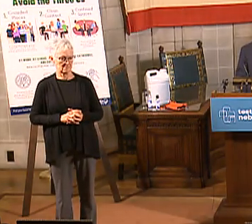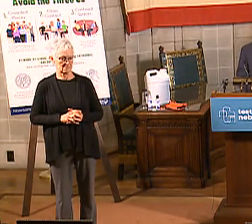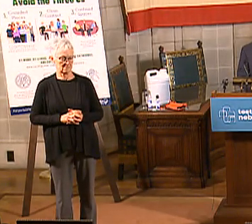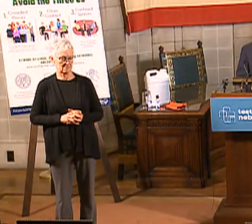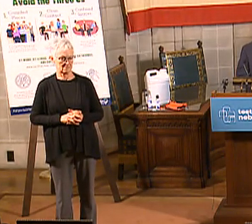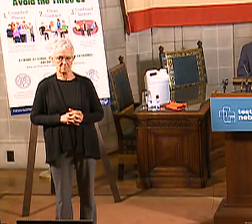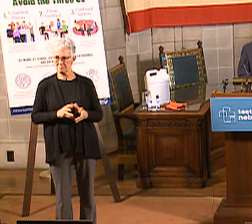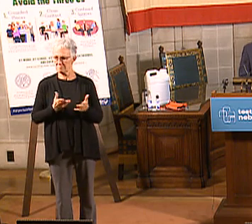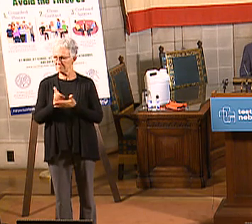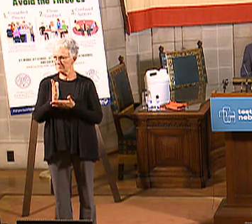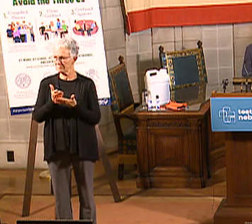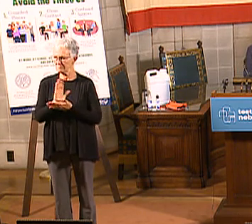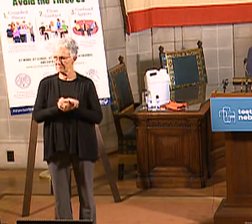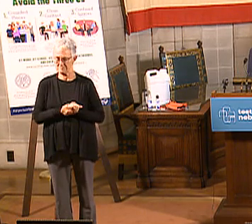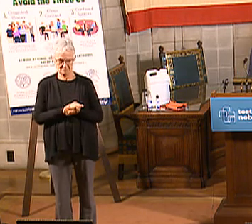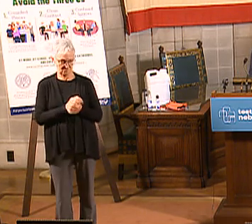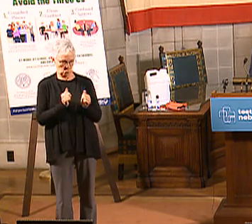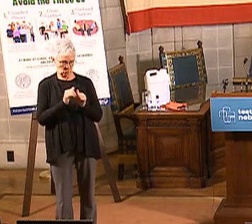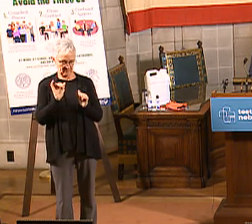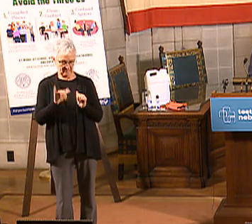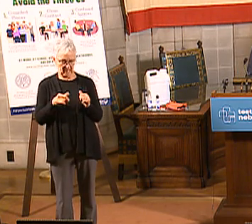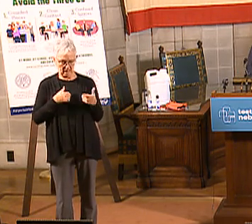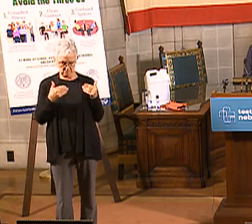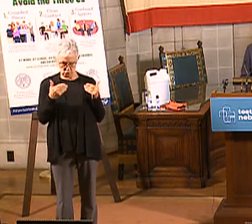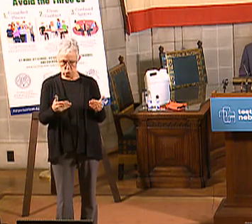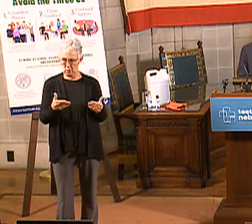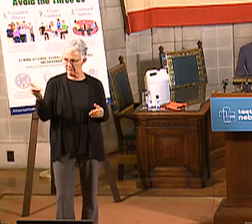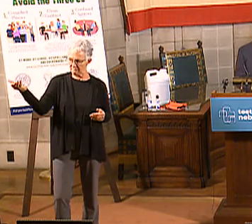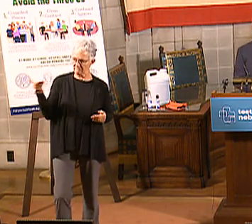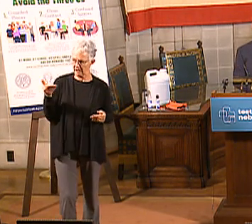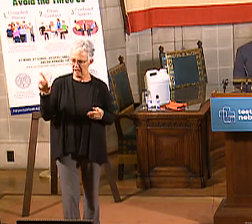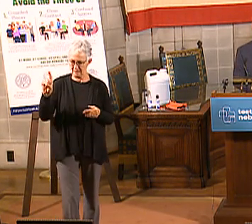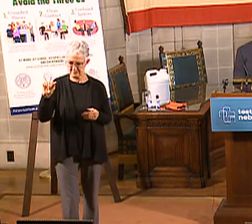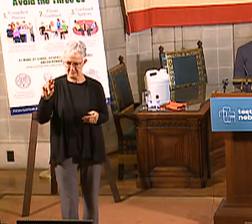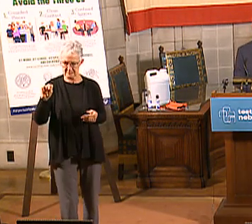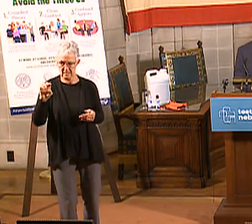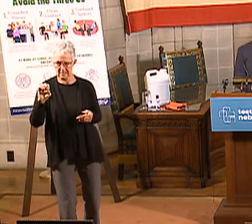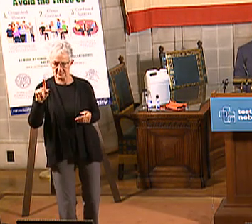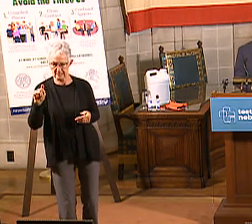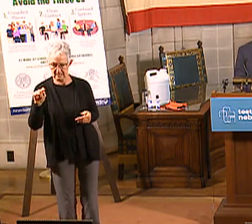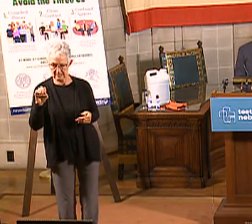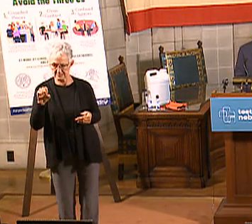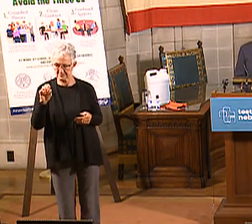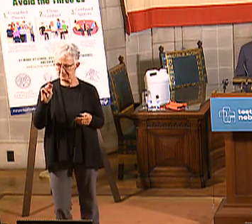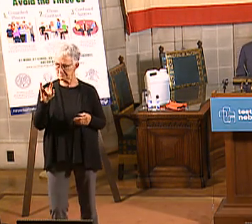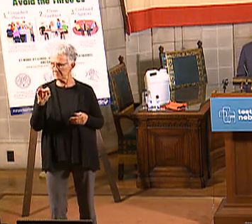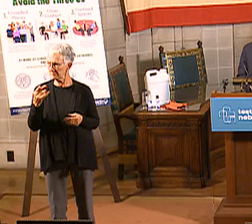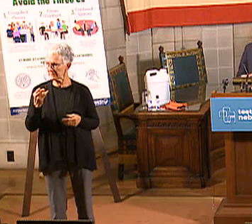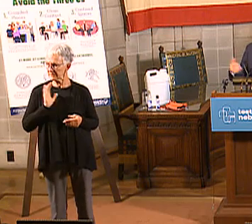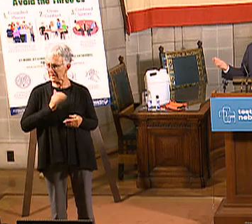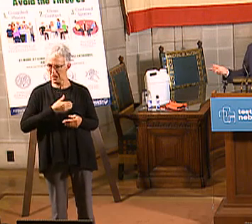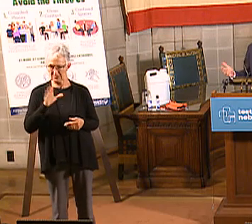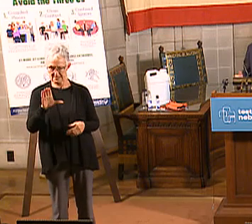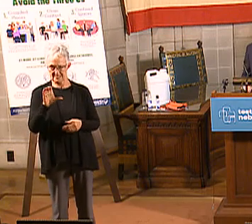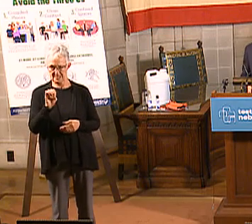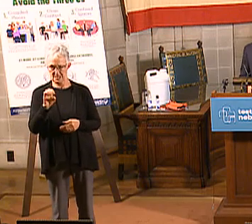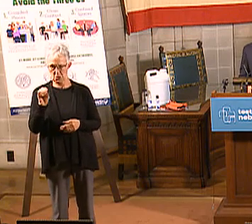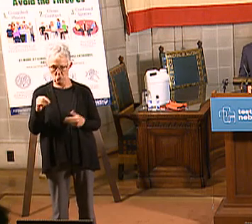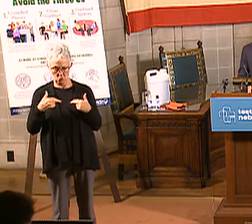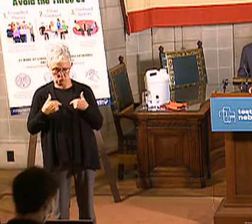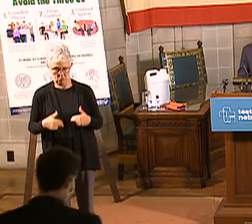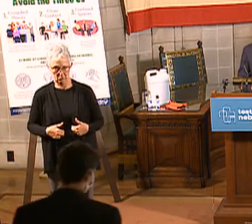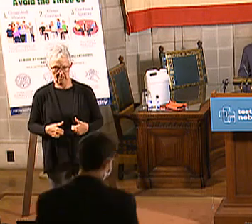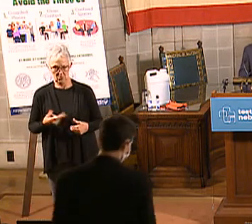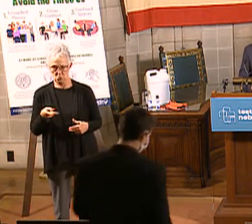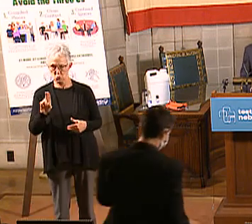All right. Now with that, I'm going to go ahead and bring up Danette Smith, our CEO of Health and Human Services, to expand a little bit more about